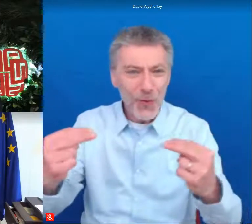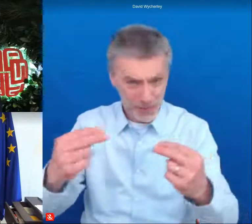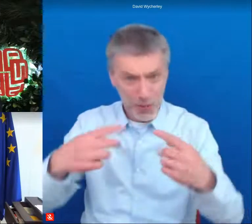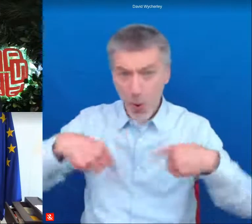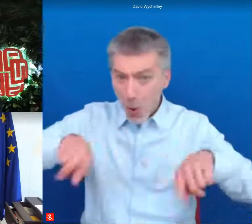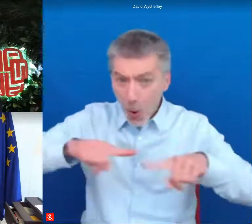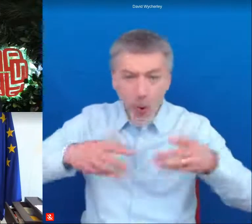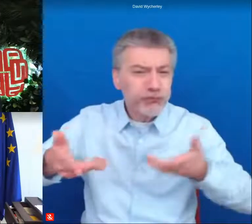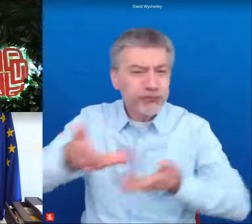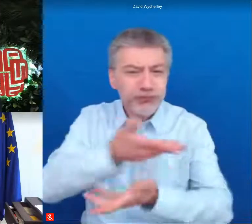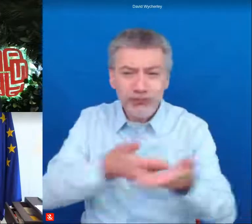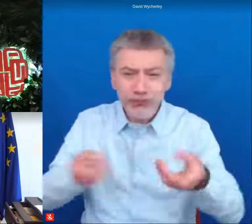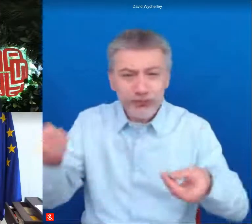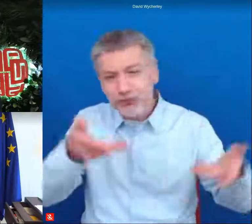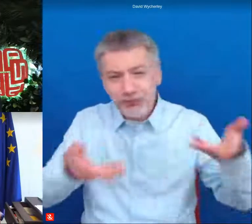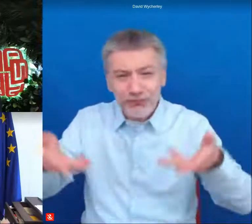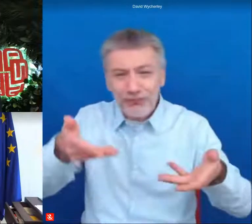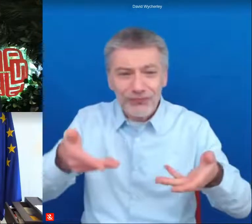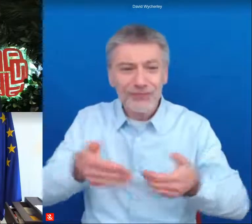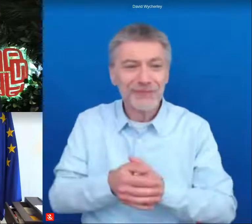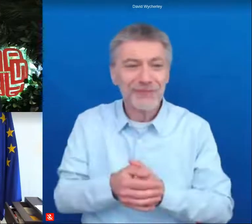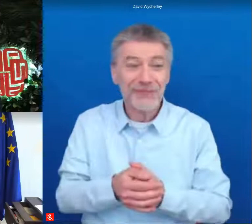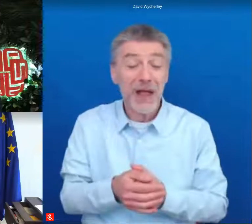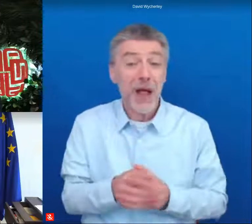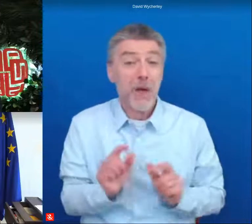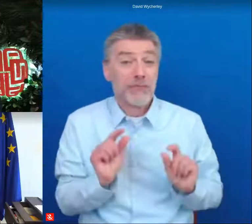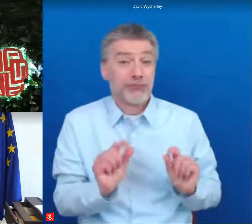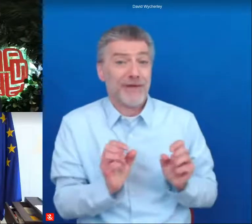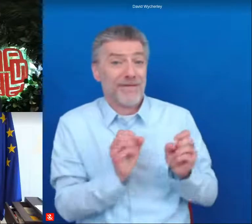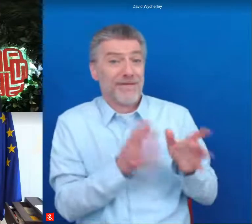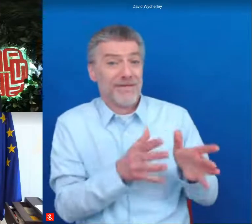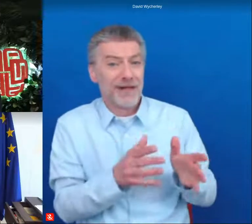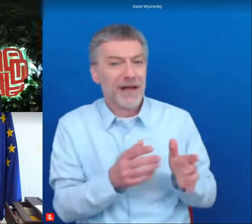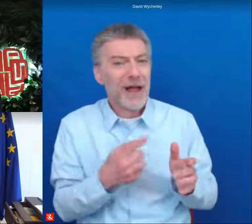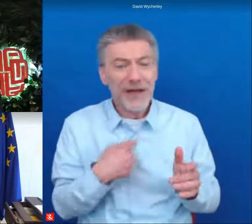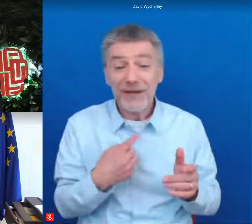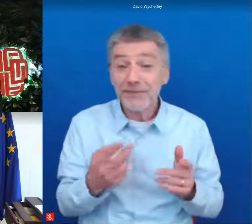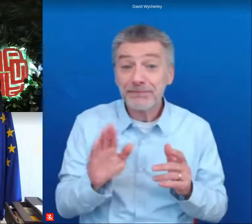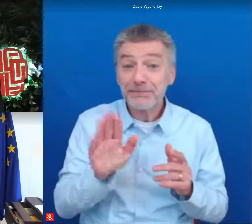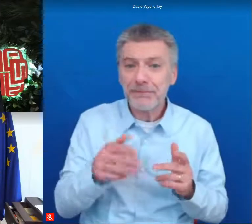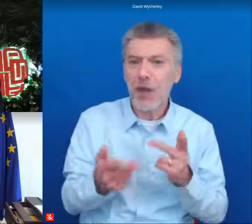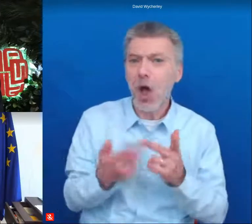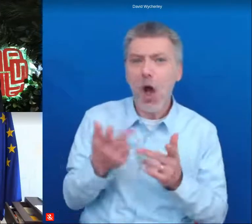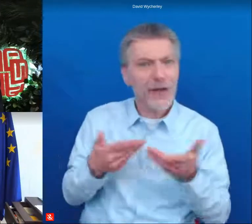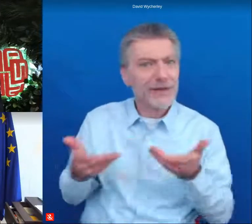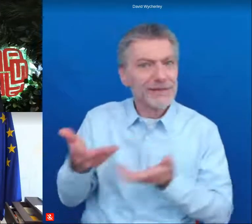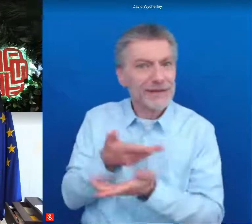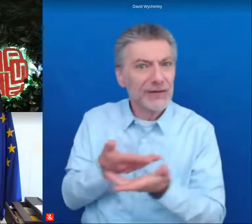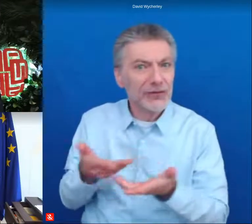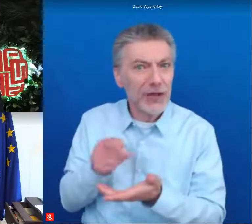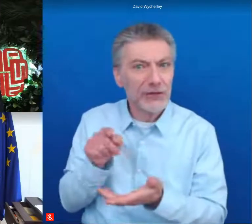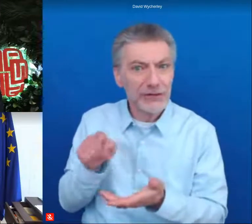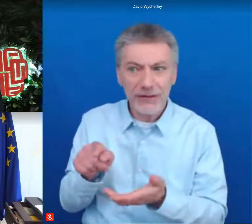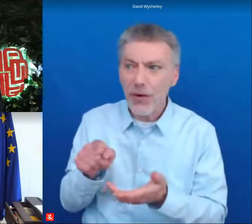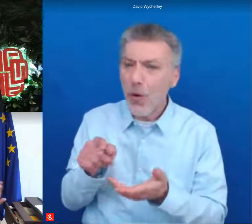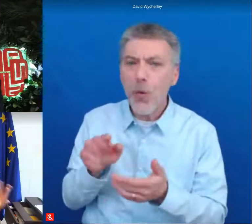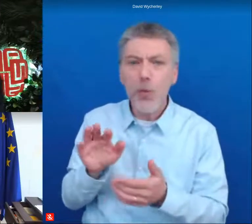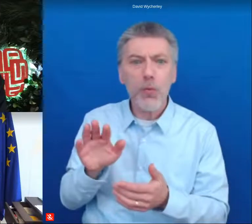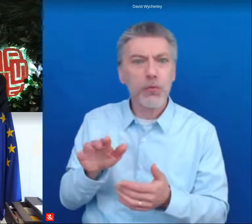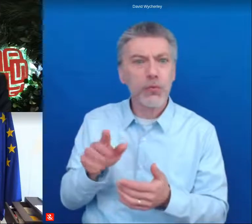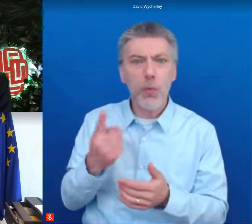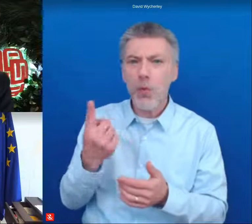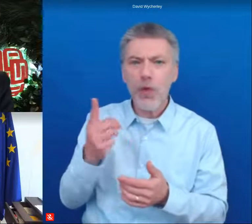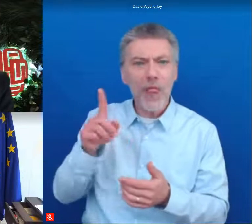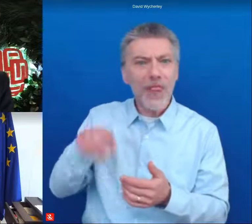discussing and on the eve if you allow me we had another discussion very interesting with more than one one thousand